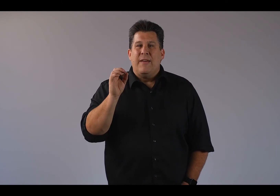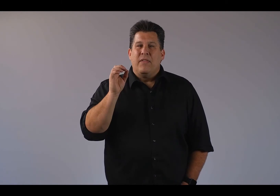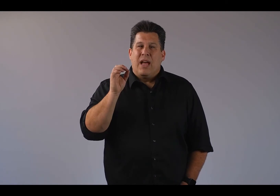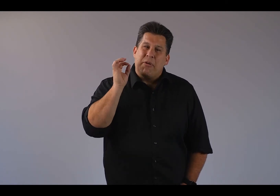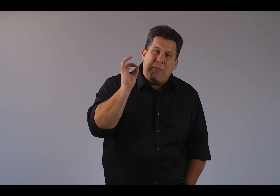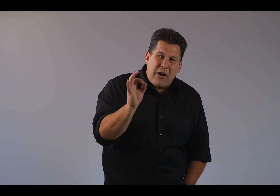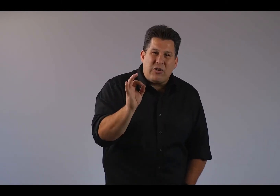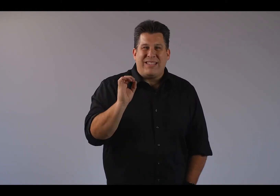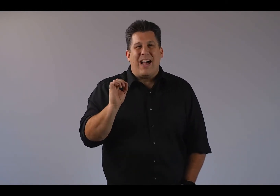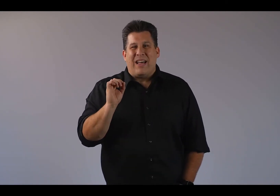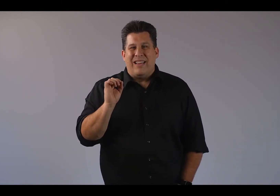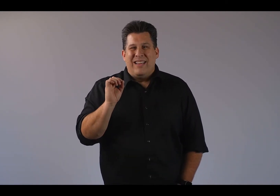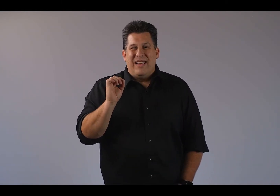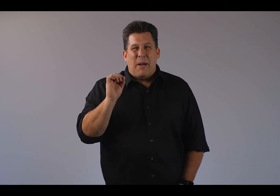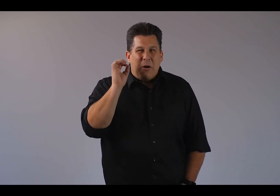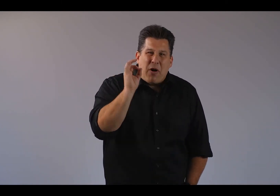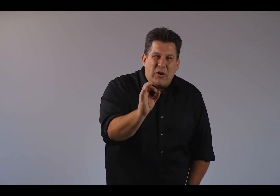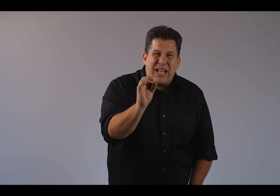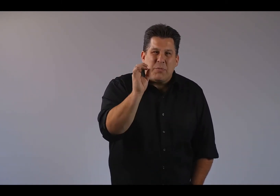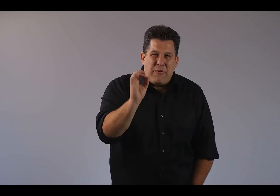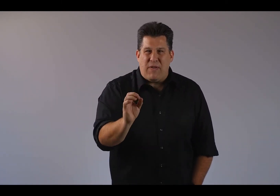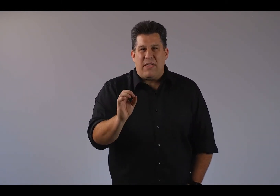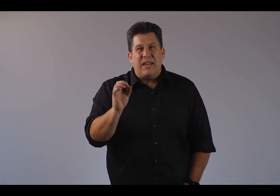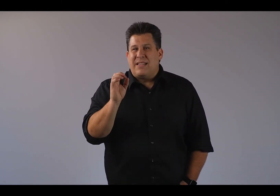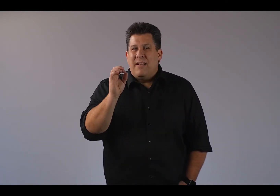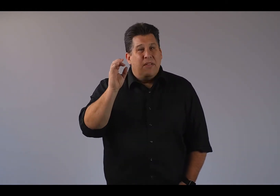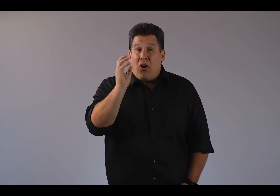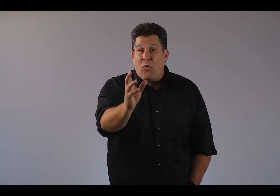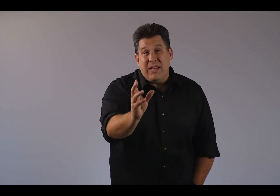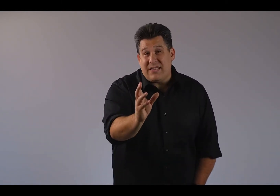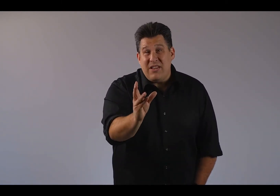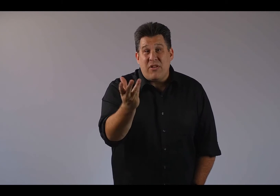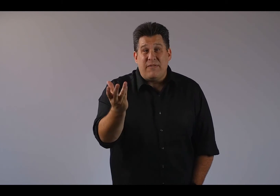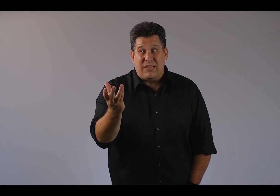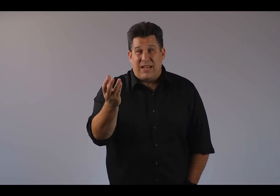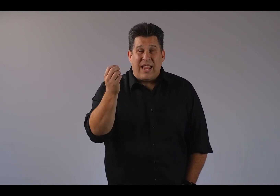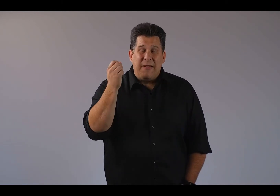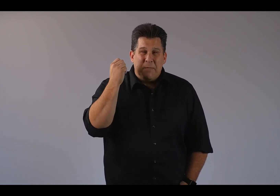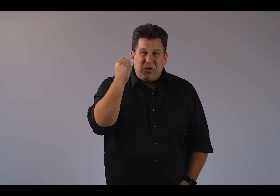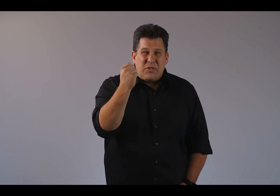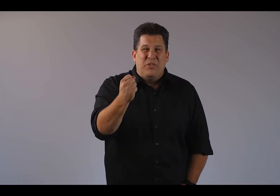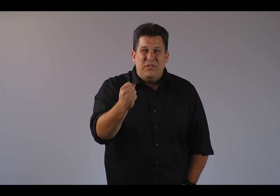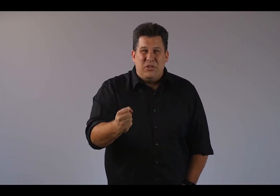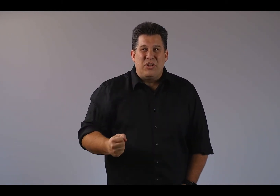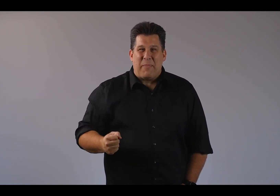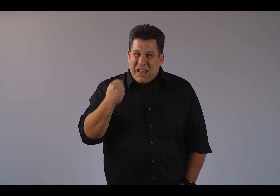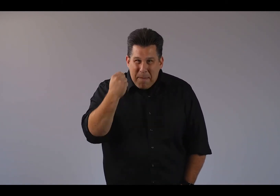I'm going to prioritize God. I'm going to prioritize my faith. And it's the holiest thing you could have done today. So good job. I commend